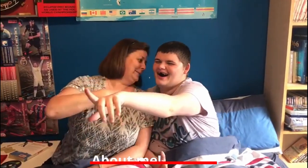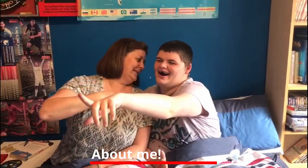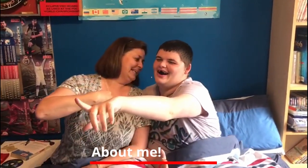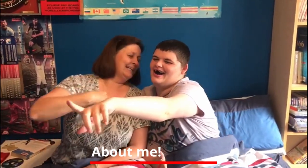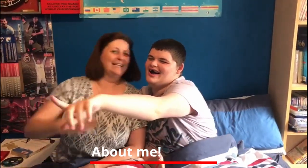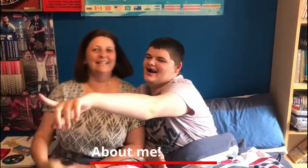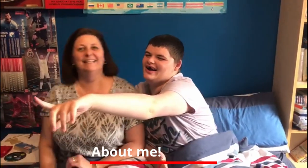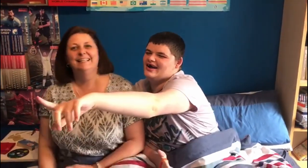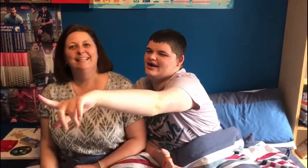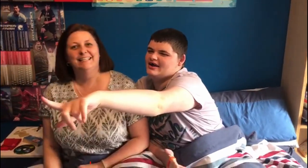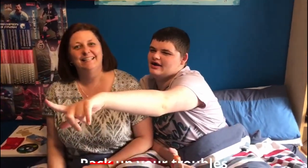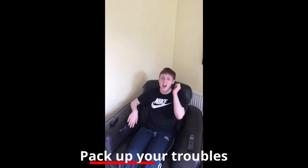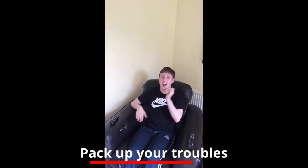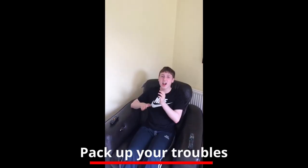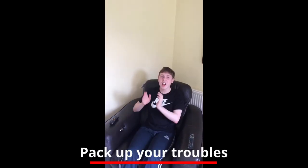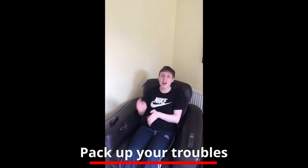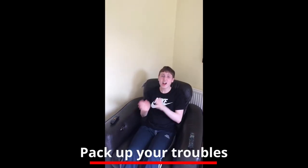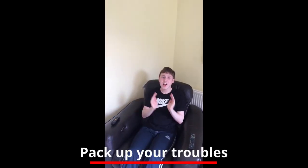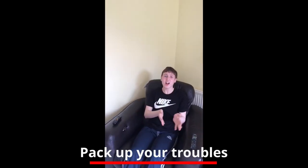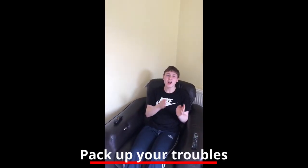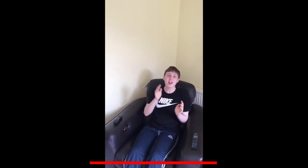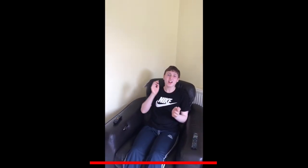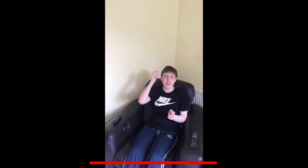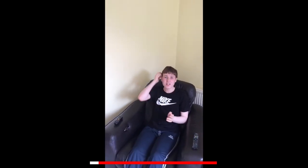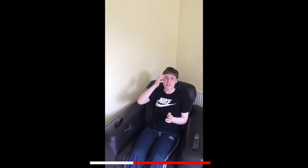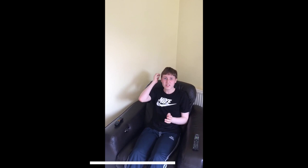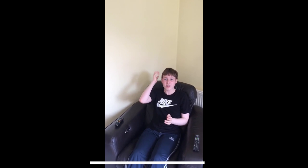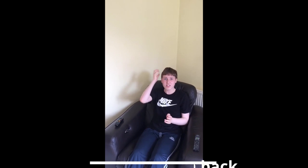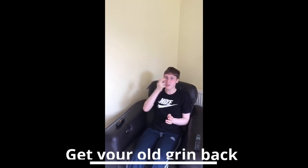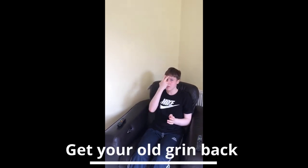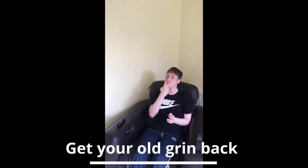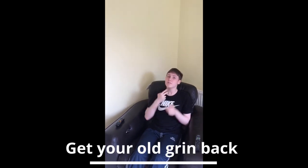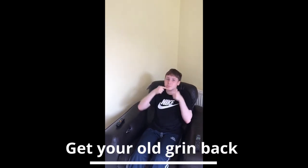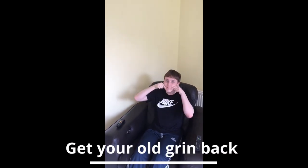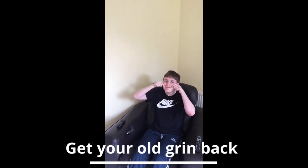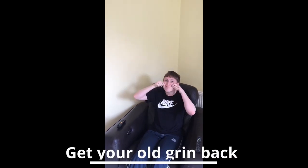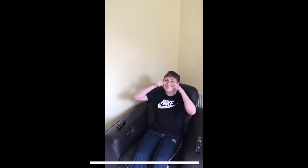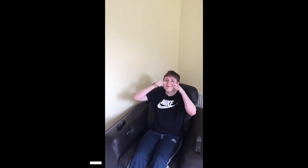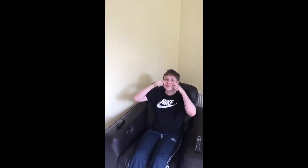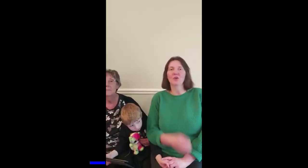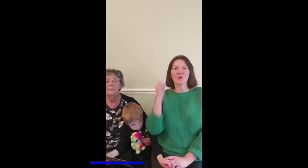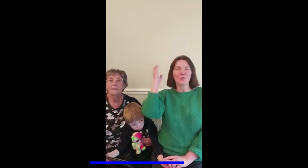me Crack up your troubles in your own kid's bag I don't